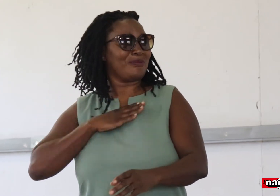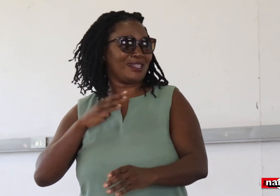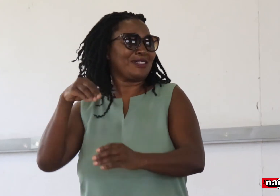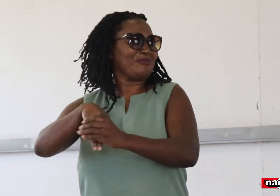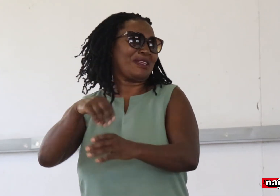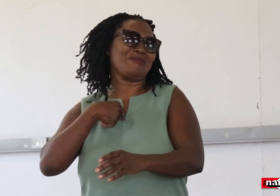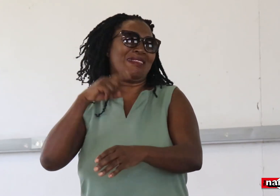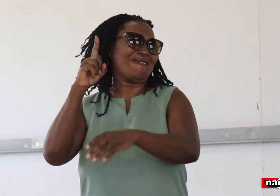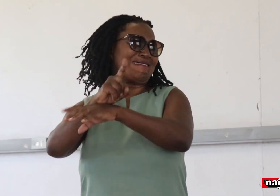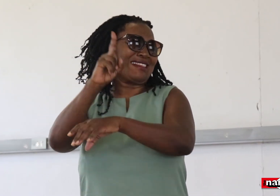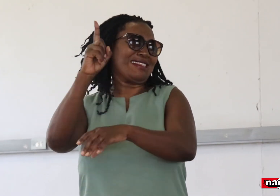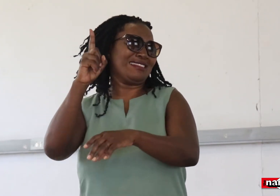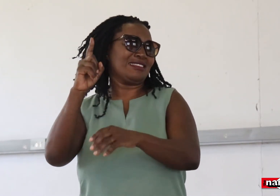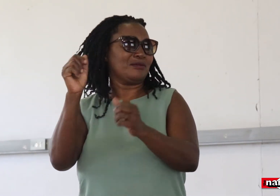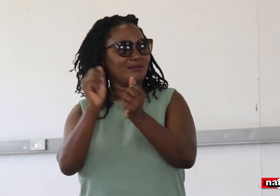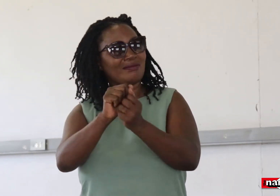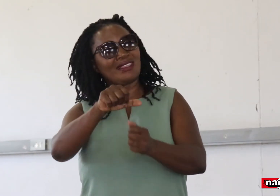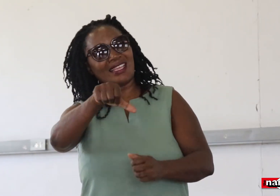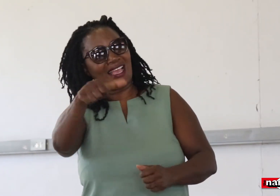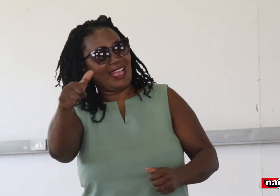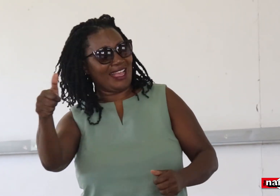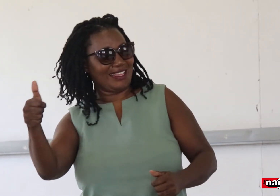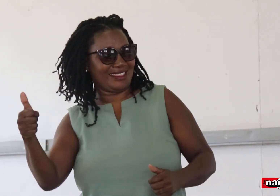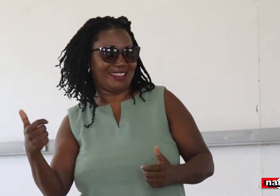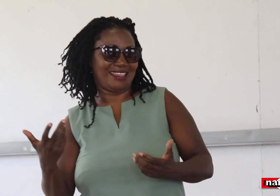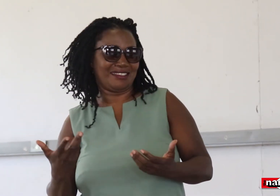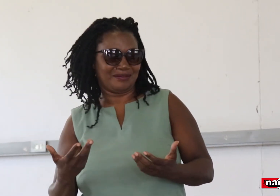First, I was the first, I was one of the first board members.